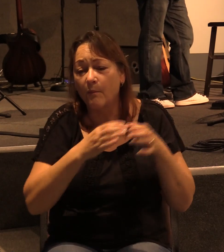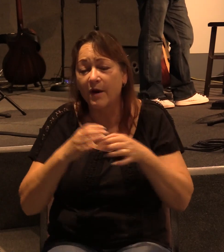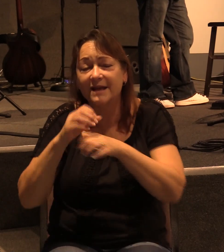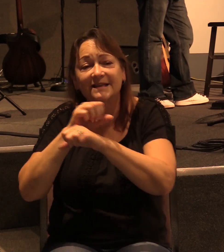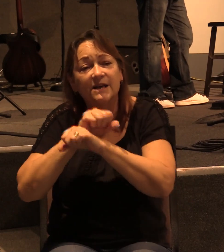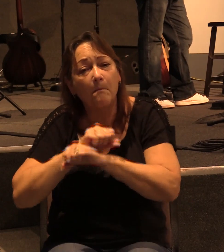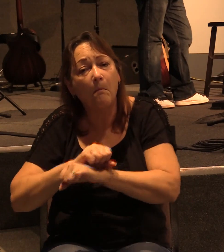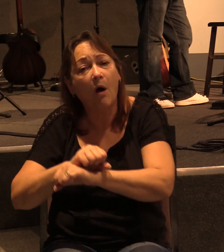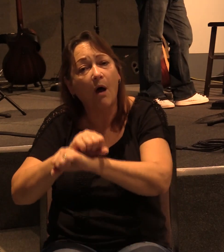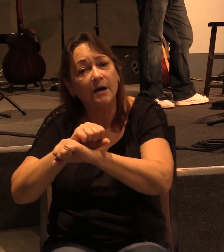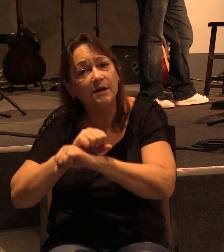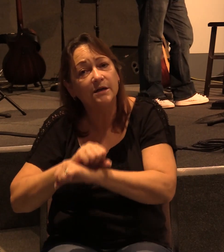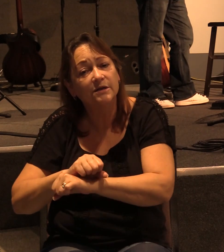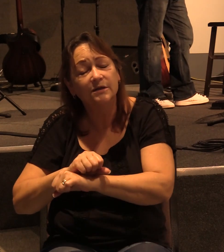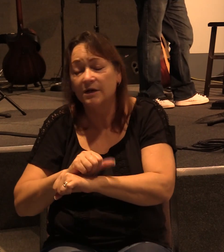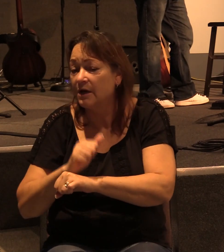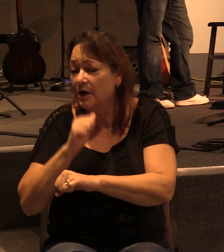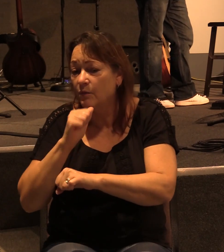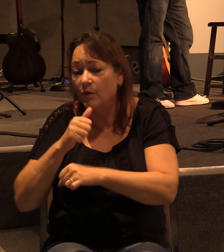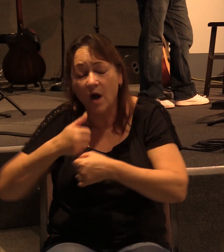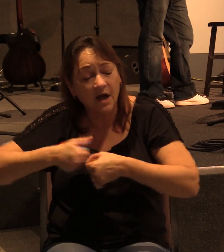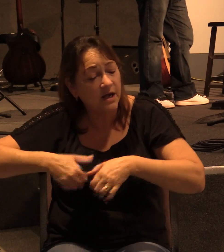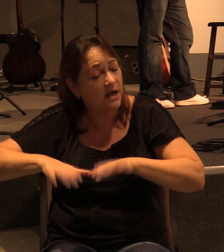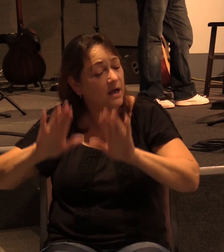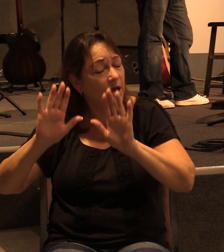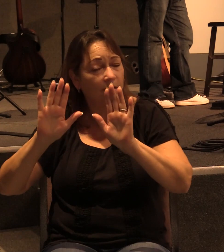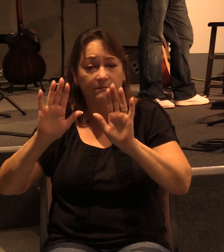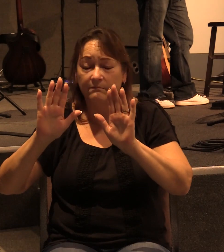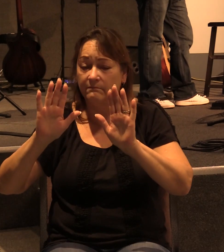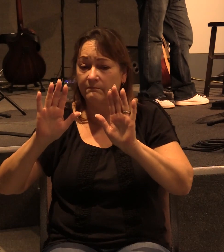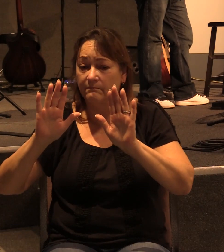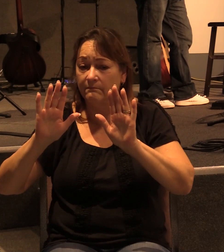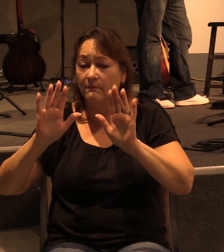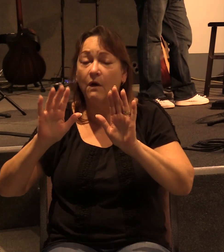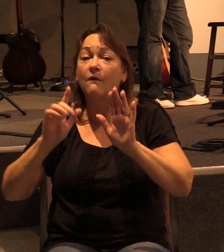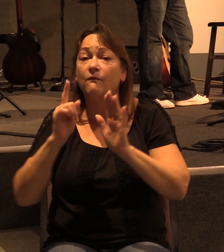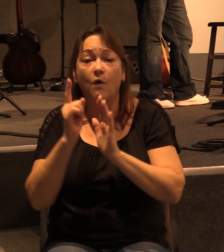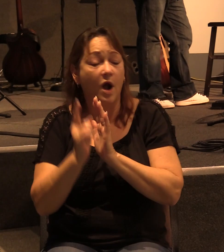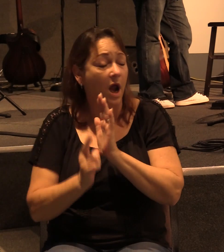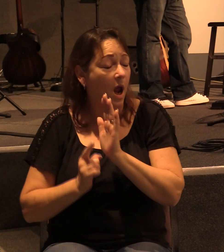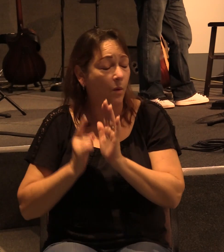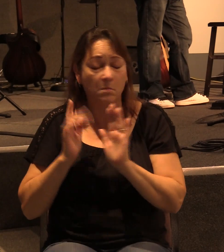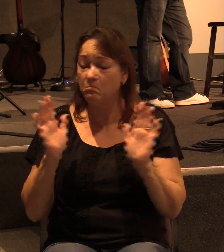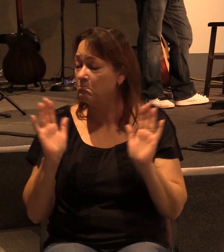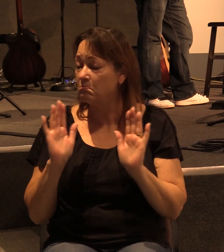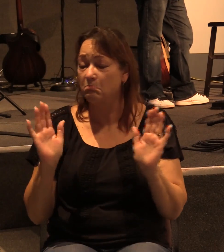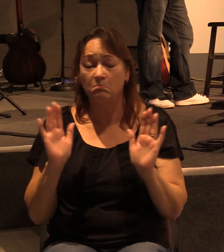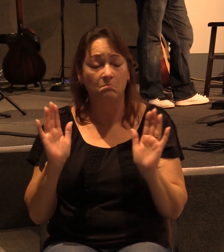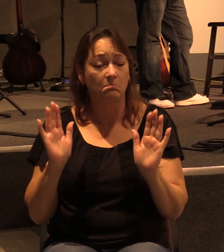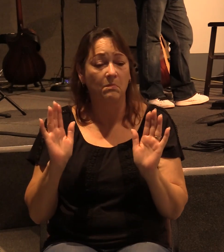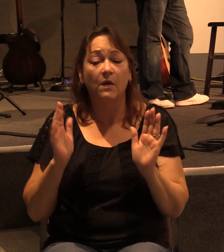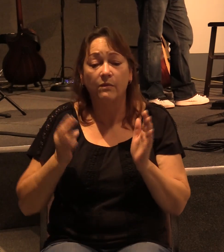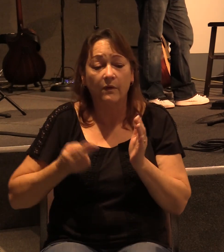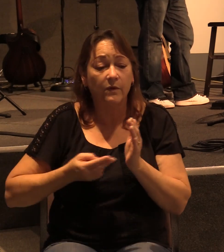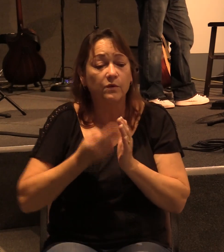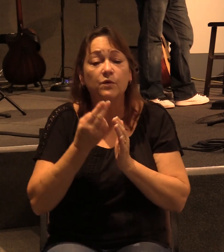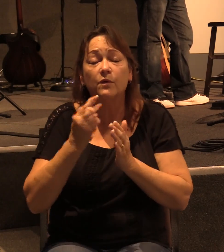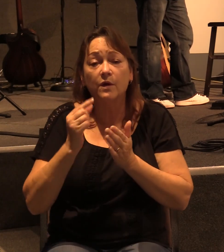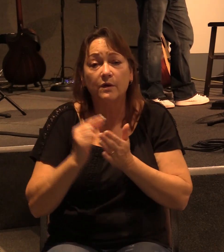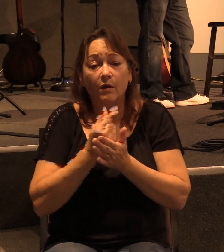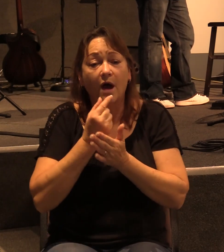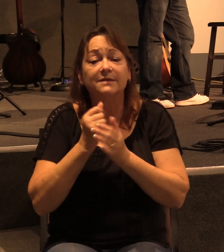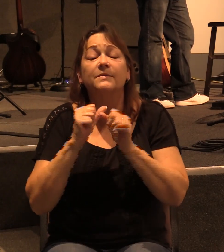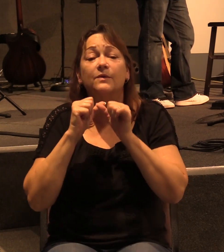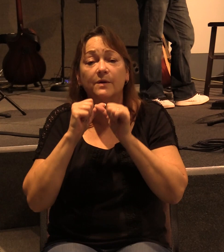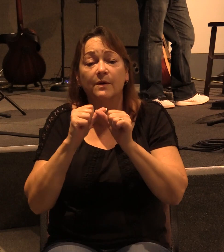bondage to whom we did not yield submission even for an hour that the truth of the gospel